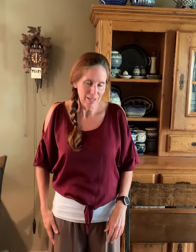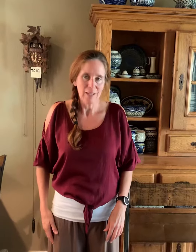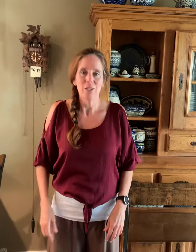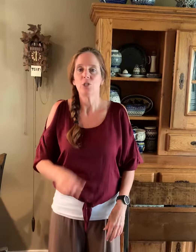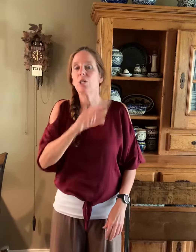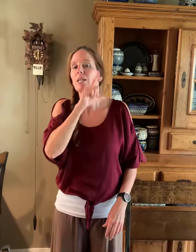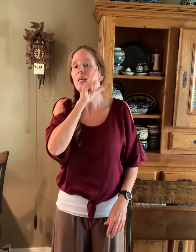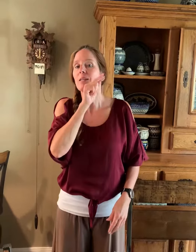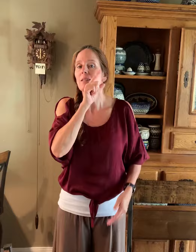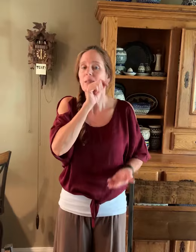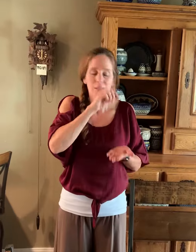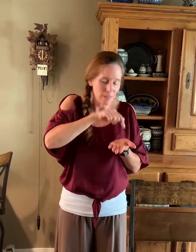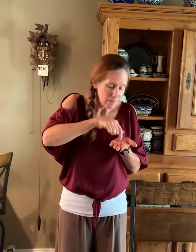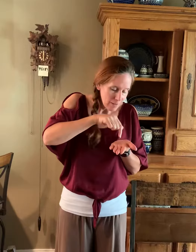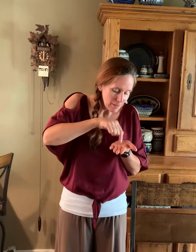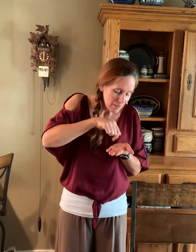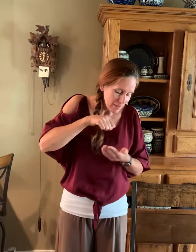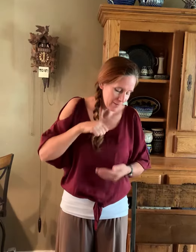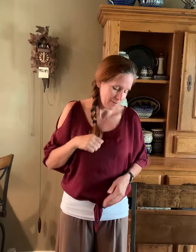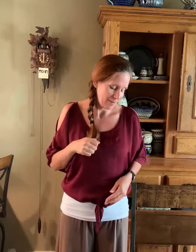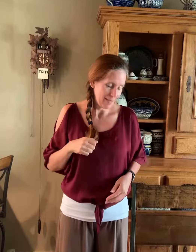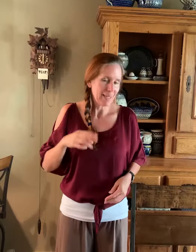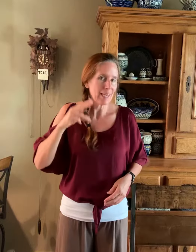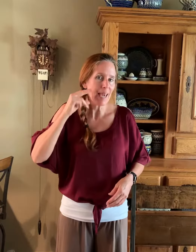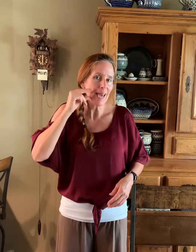Chicken. Cat.